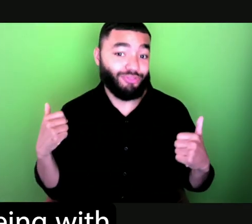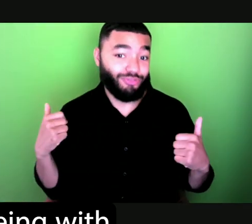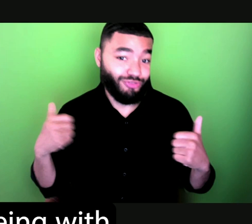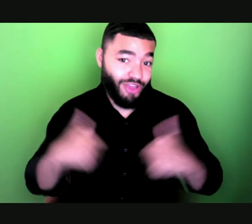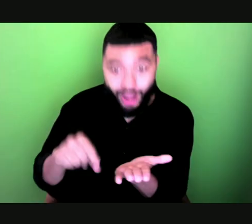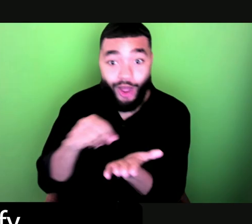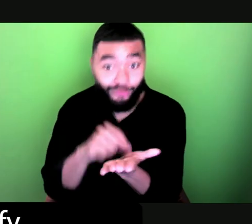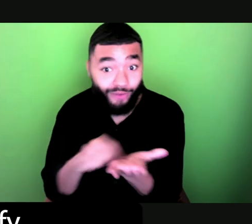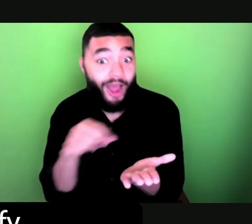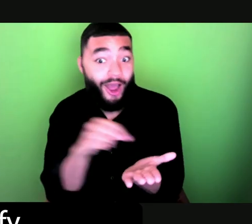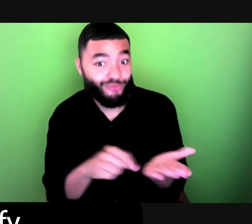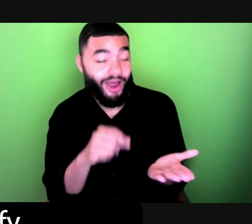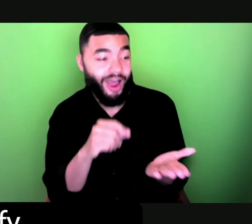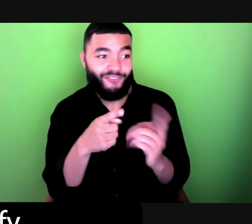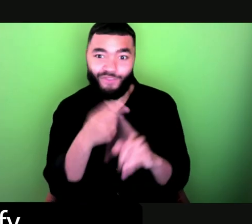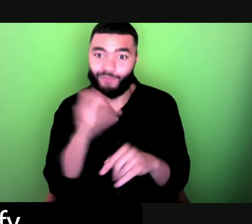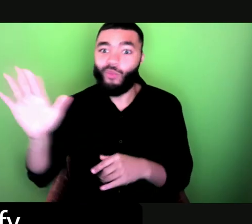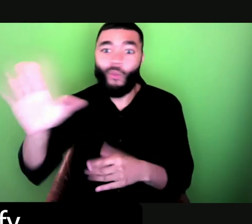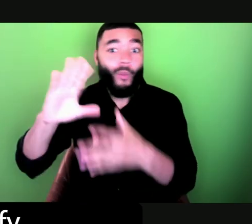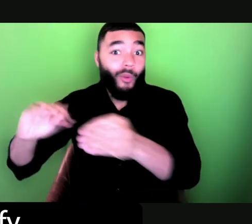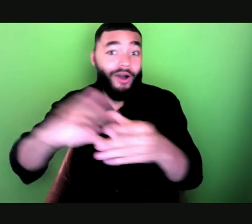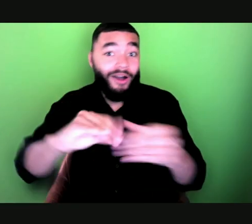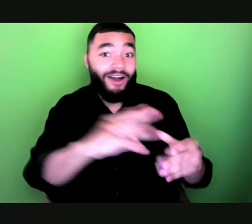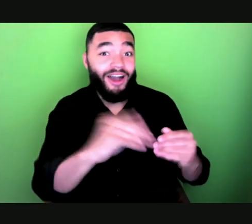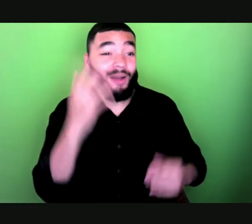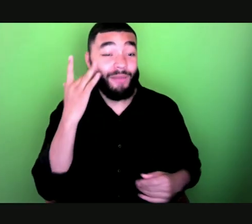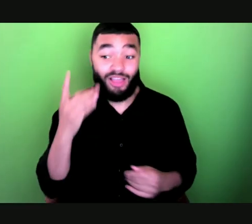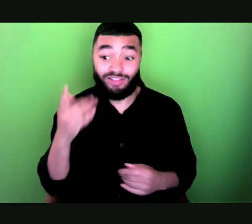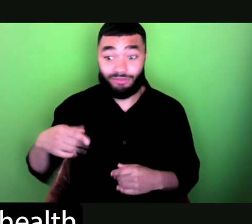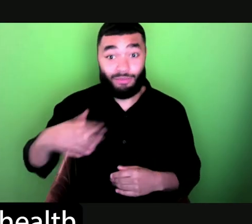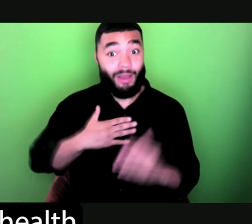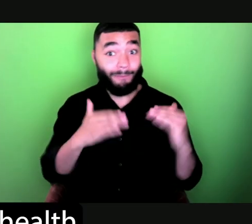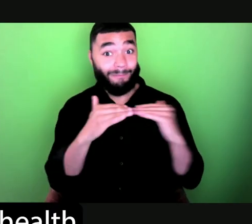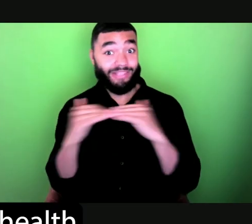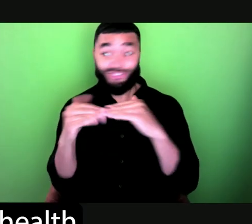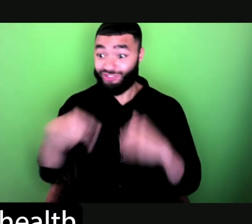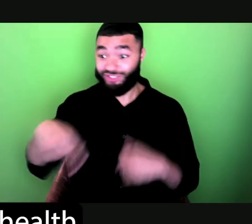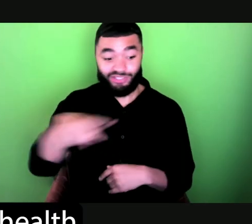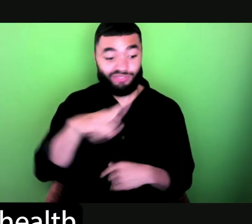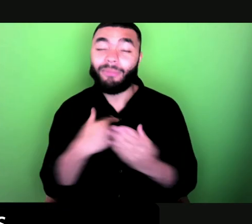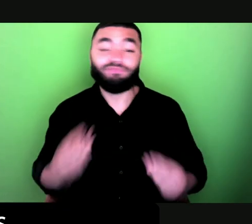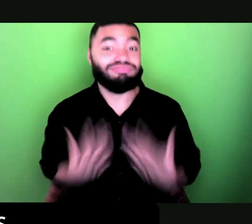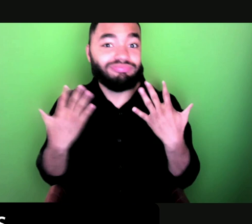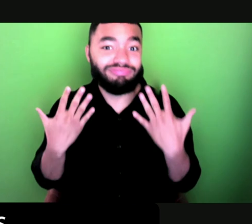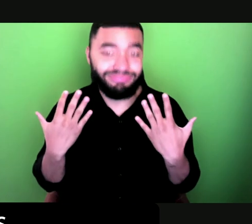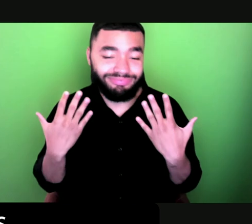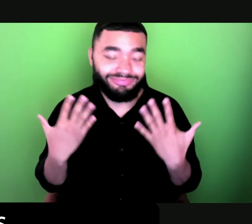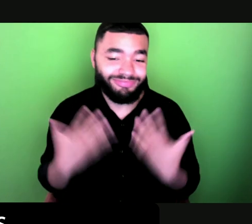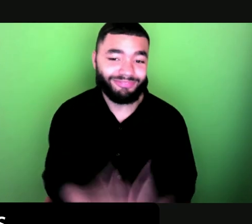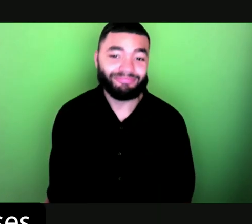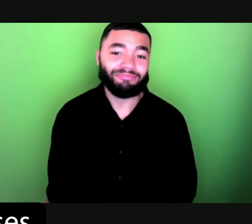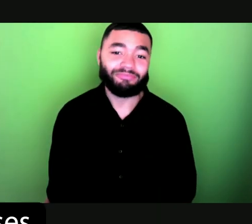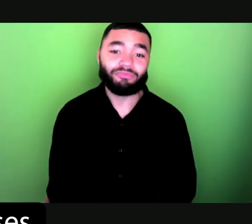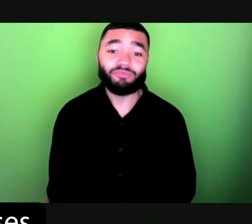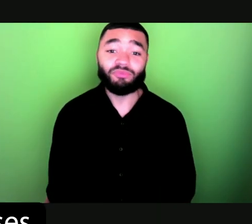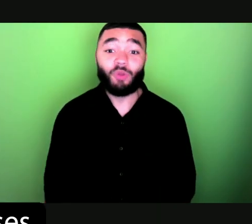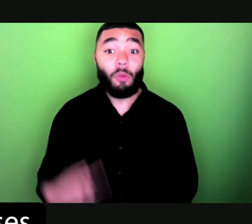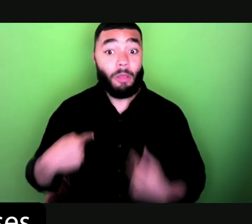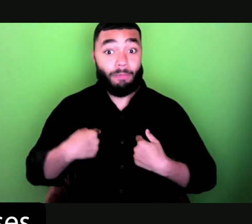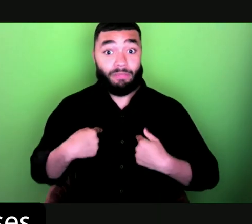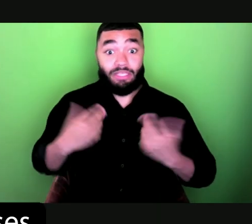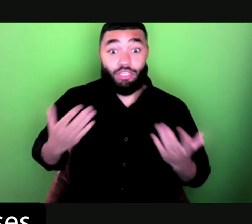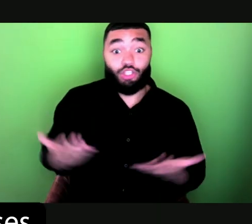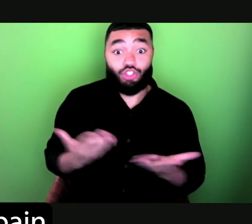disabled folk. So I identify with the disability community through my experiences with a mental health disability, as well as chronic compartment syndrome,